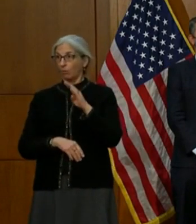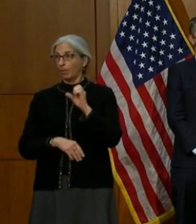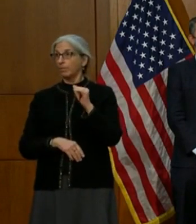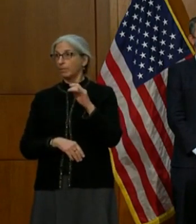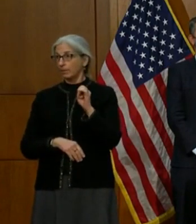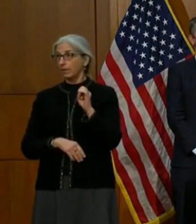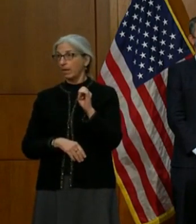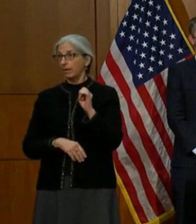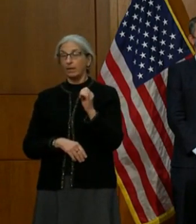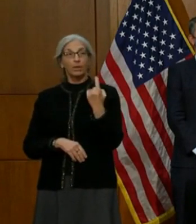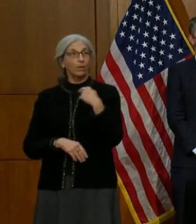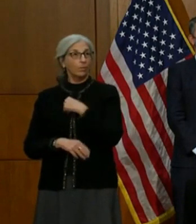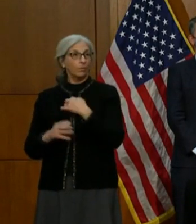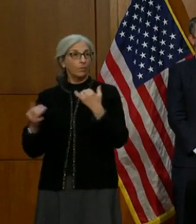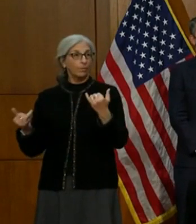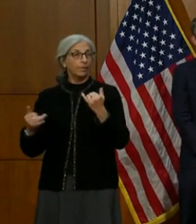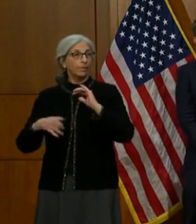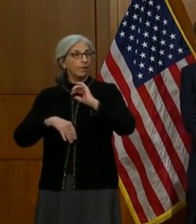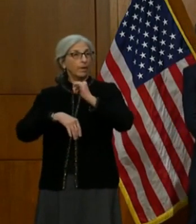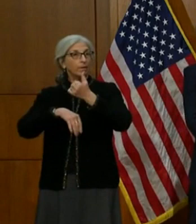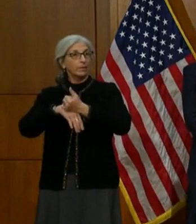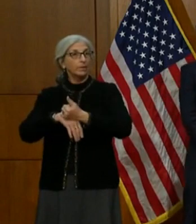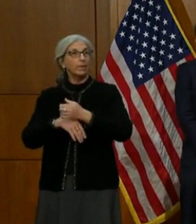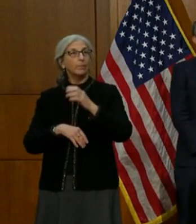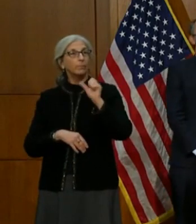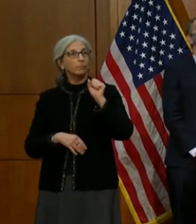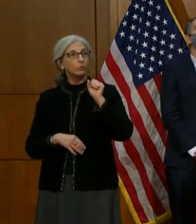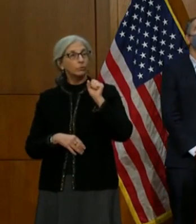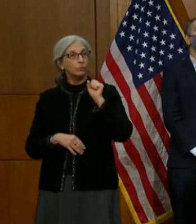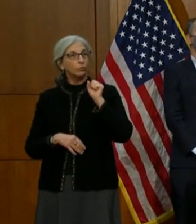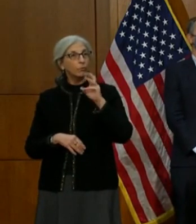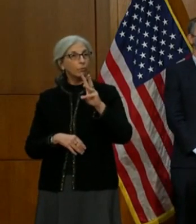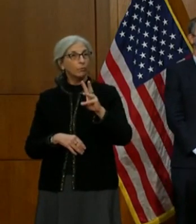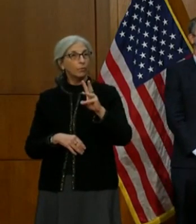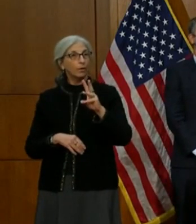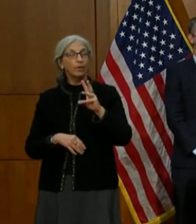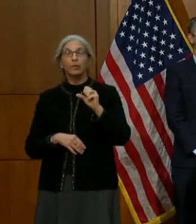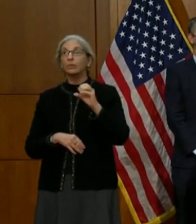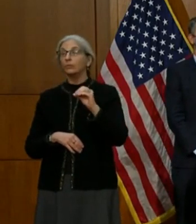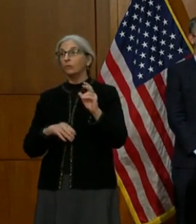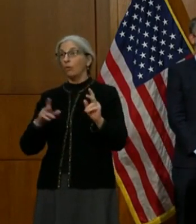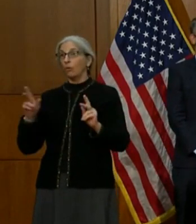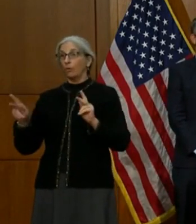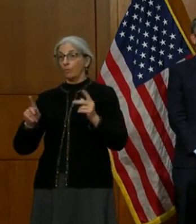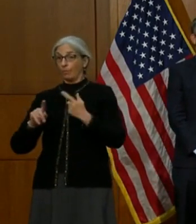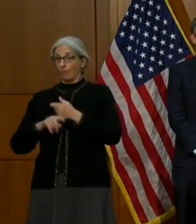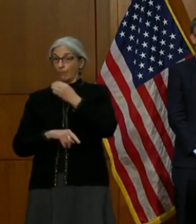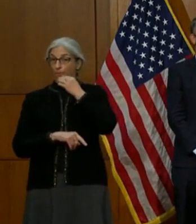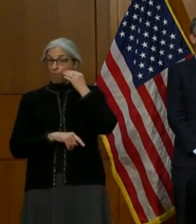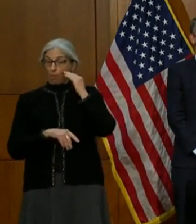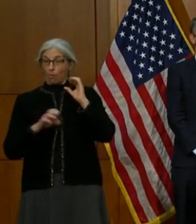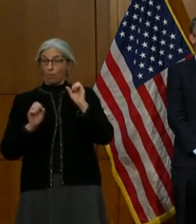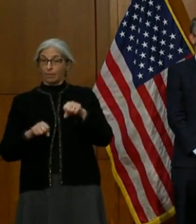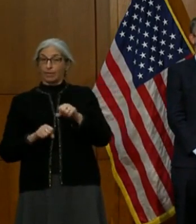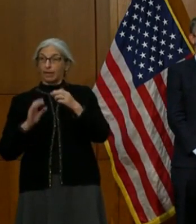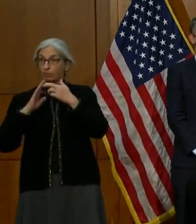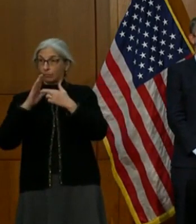are currently setting up software whereby individuals can pre-register